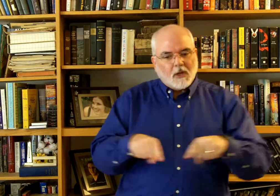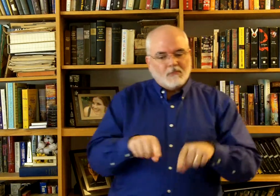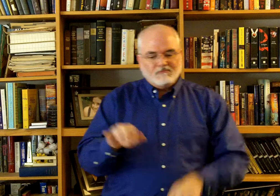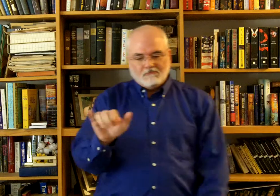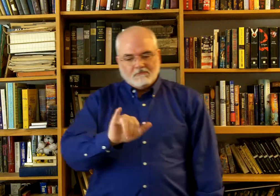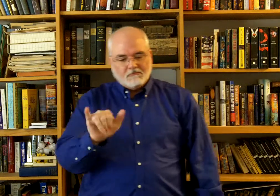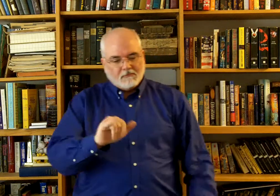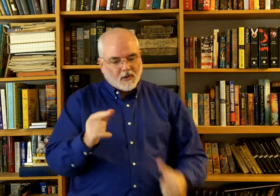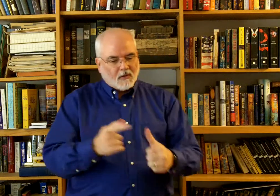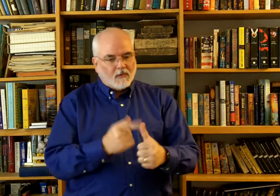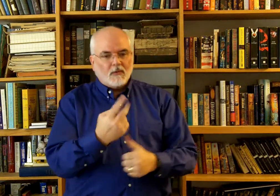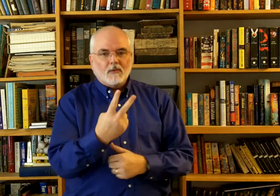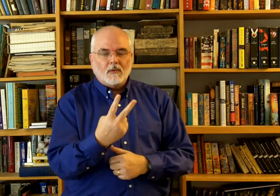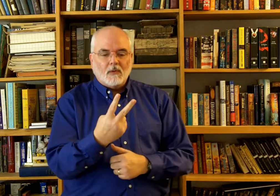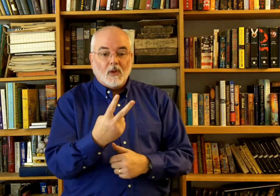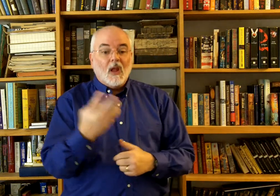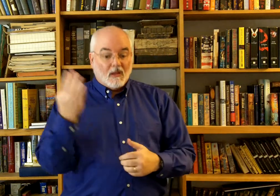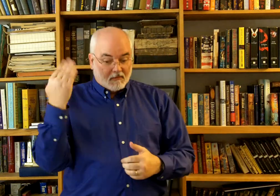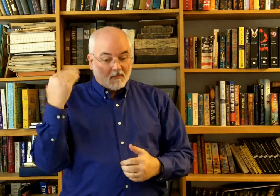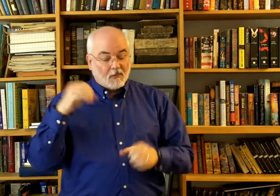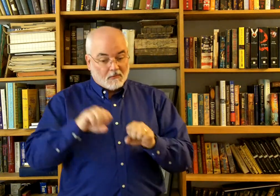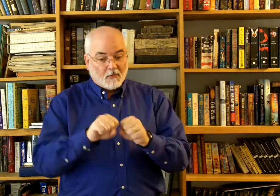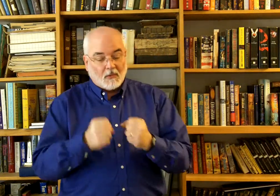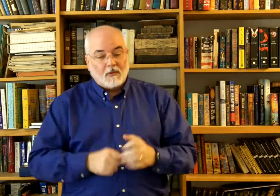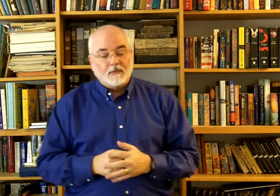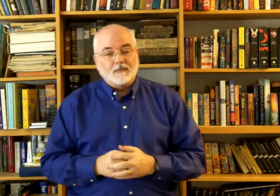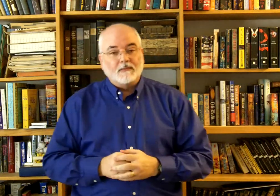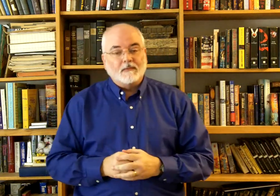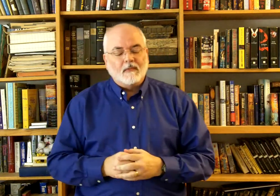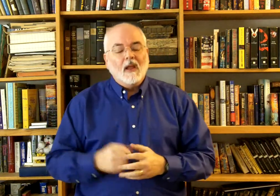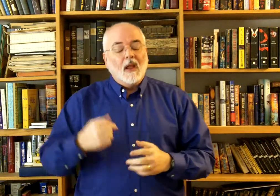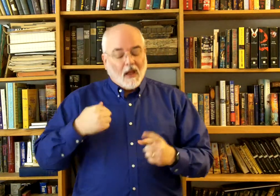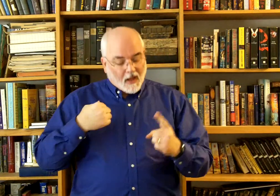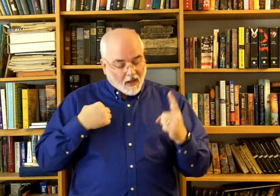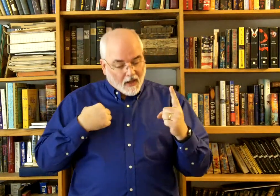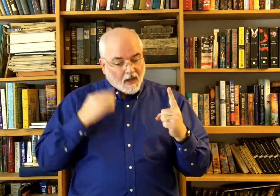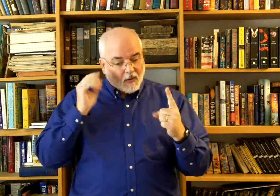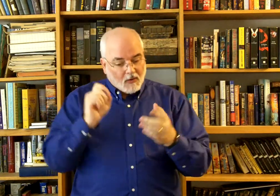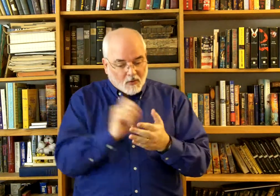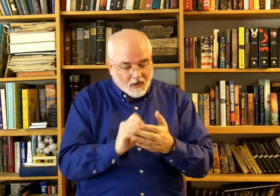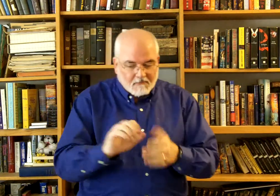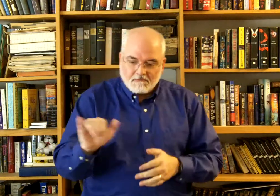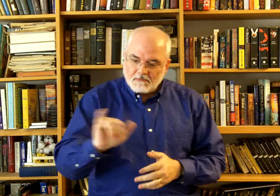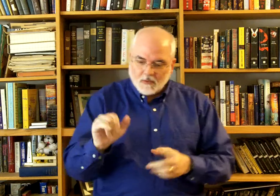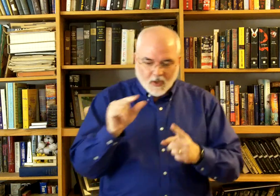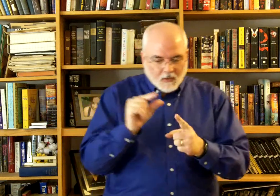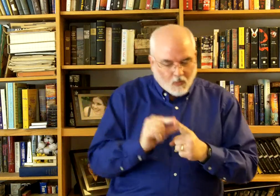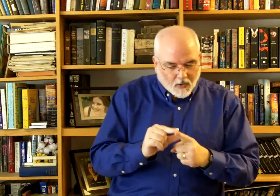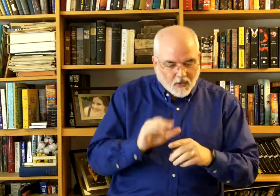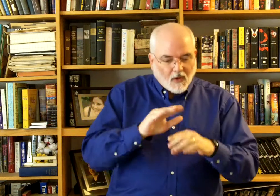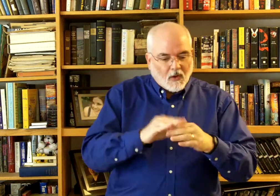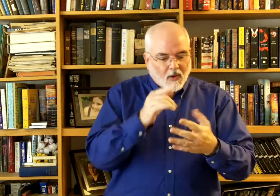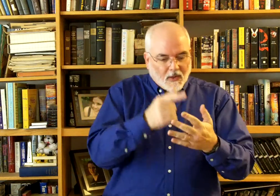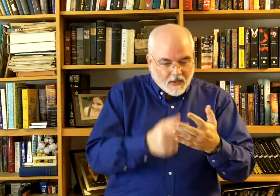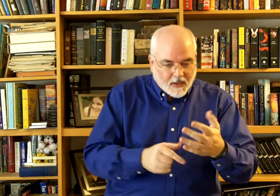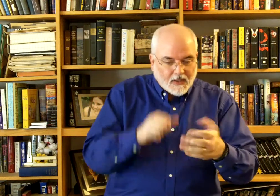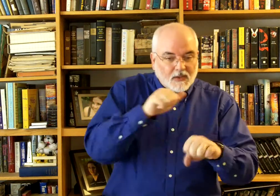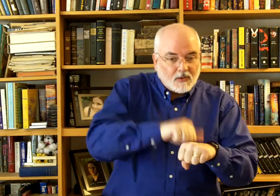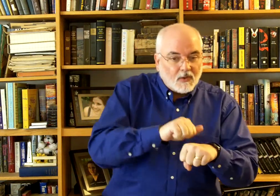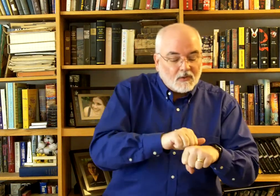first two that were broken. I will write the same words on these stones that were written on